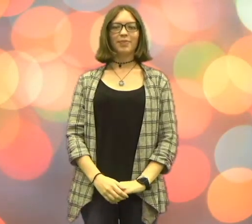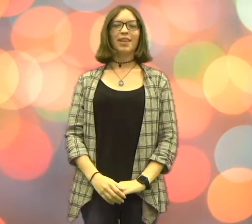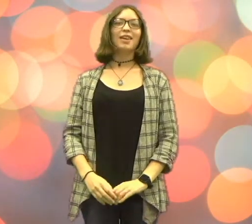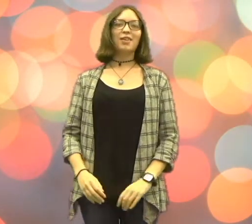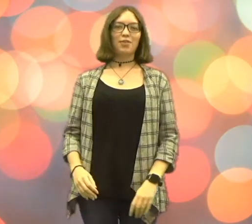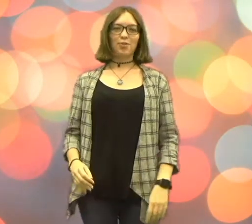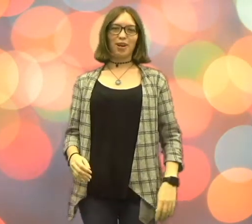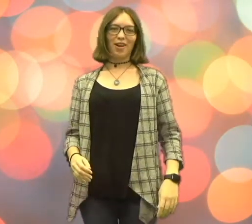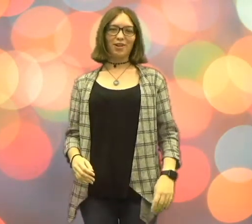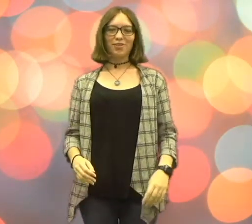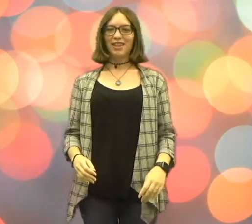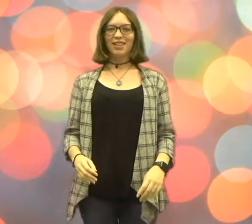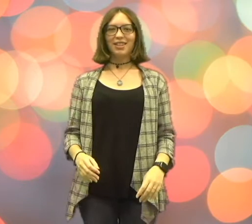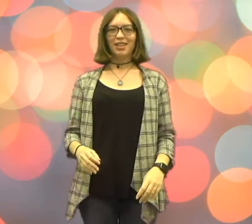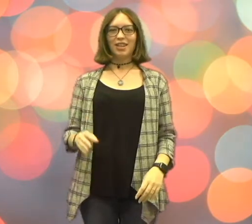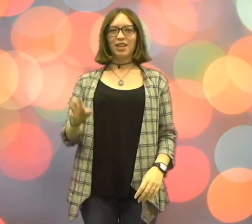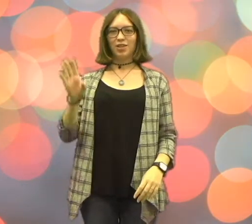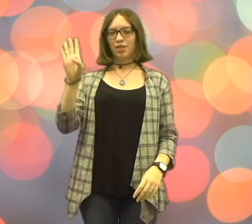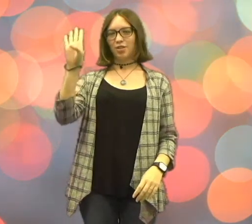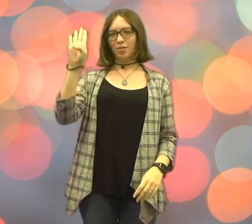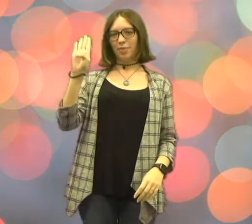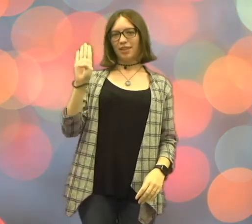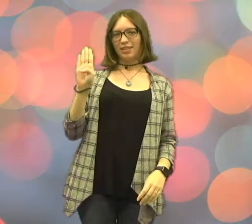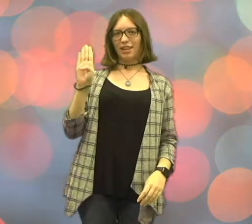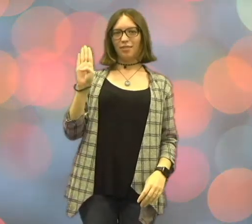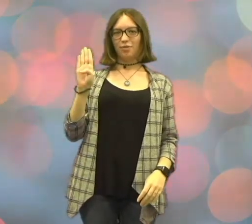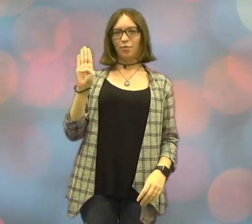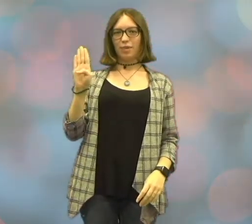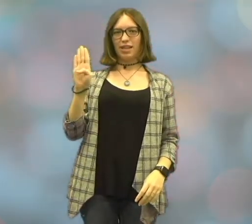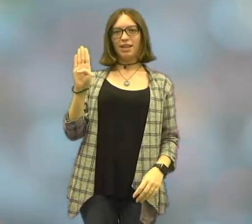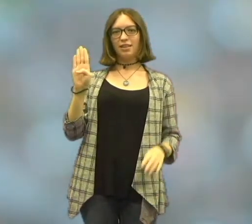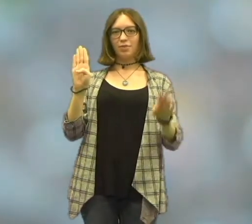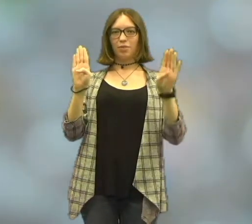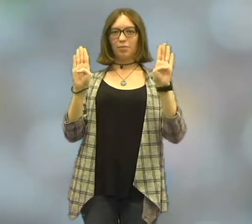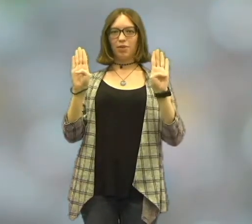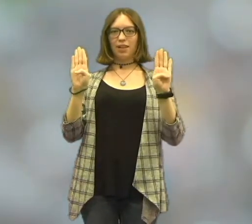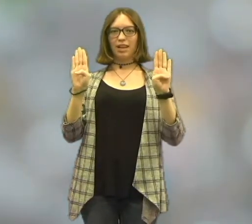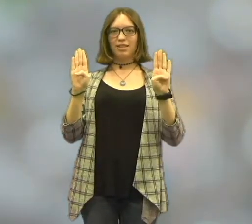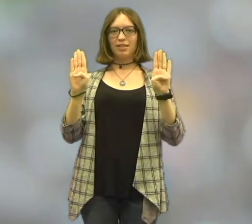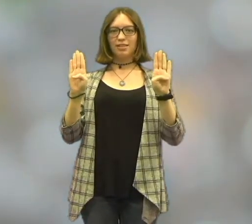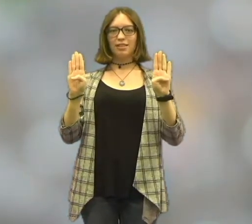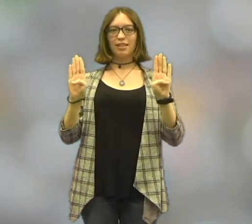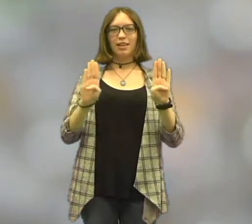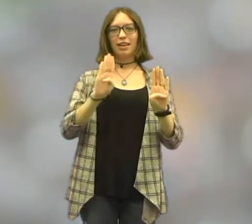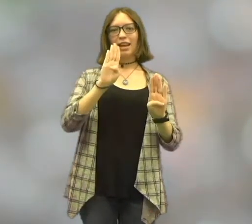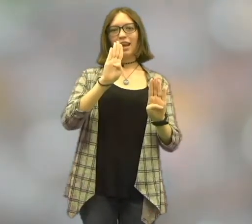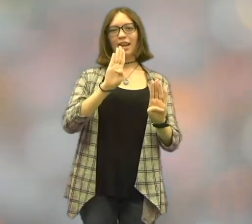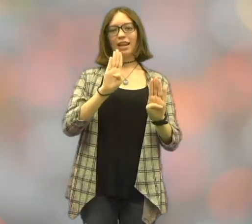For biography, make the sign for V with both hands and